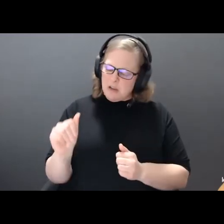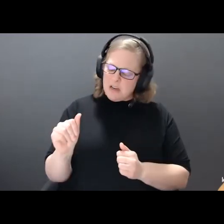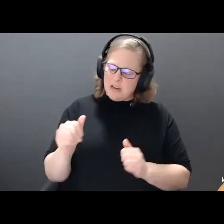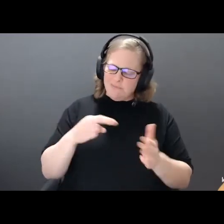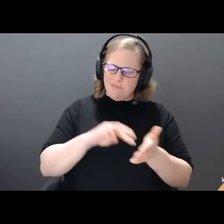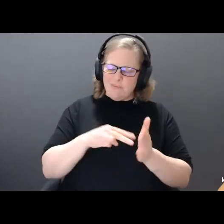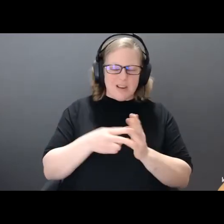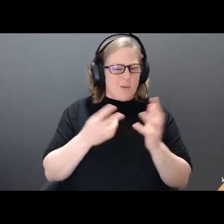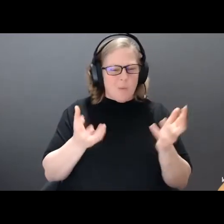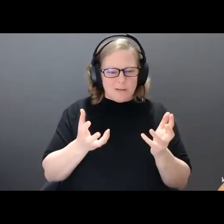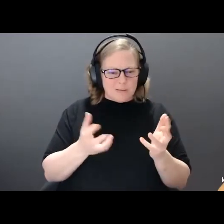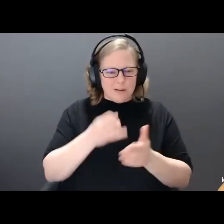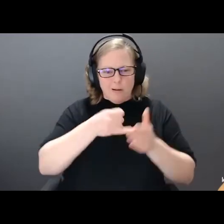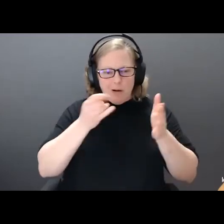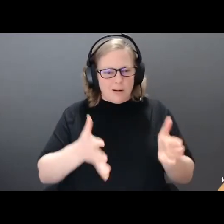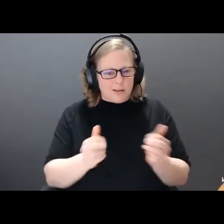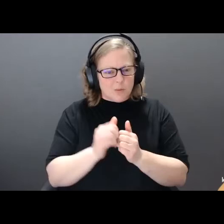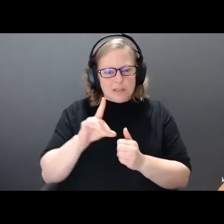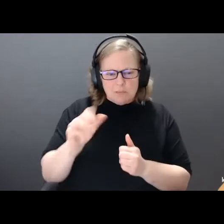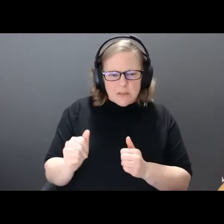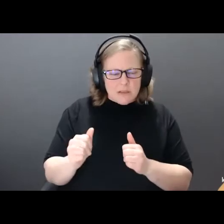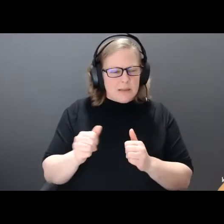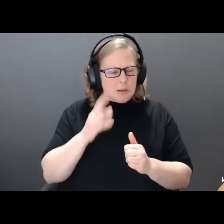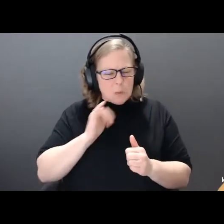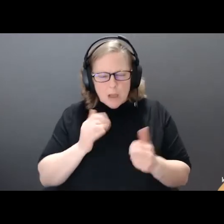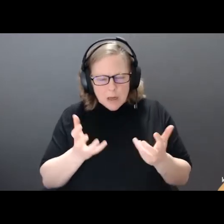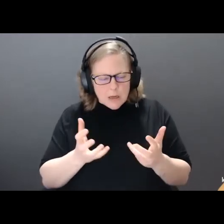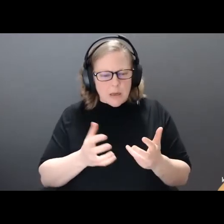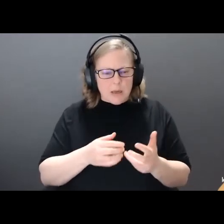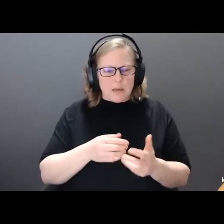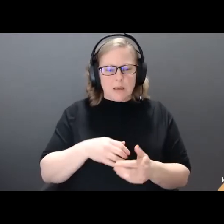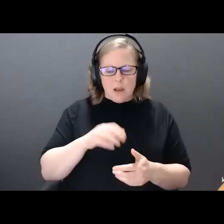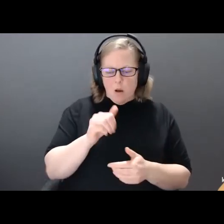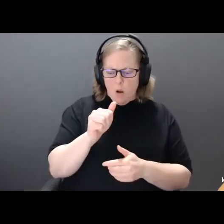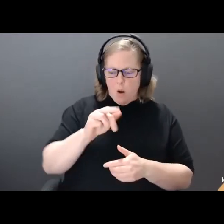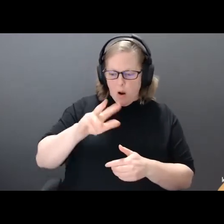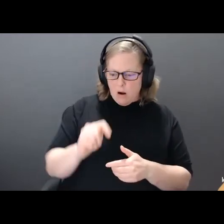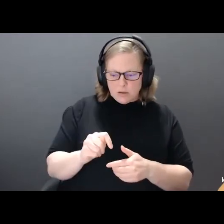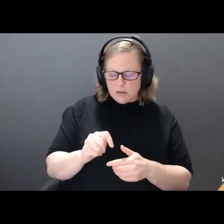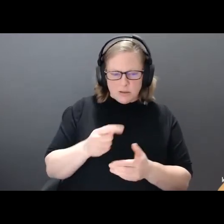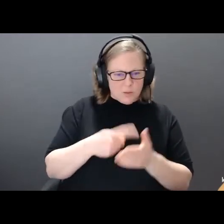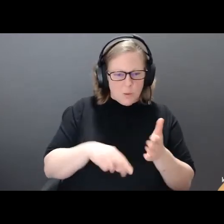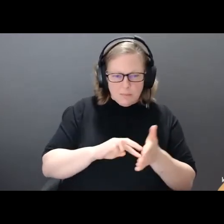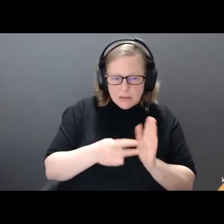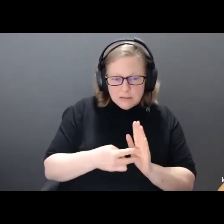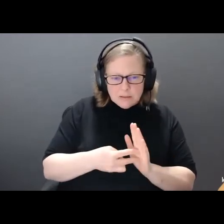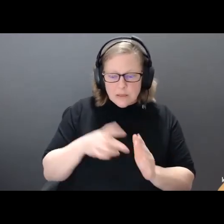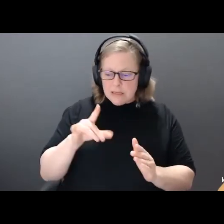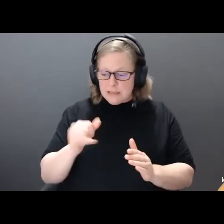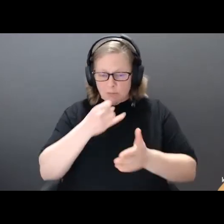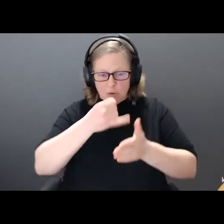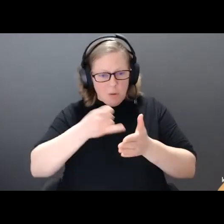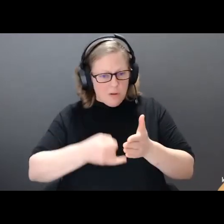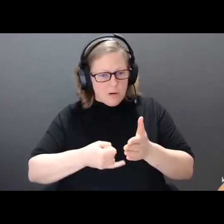disability, what is art, what is disabled art. We also worked very closely with the